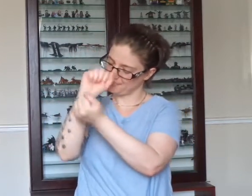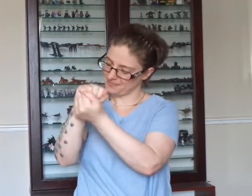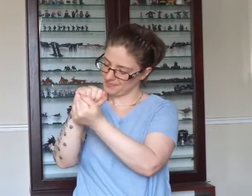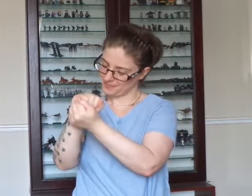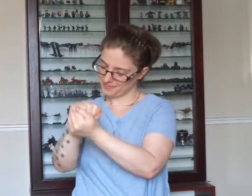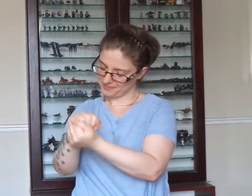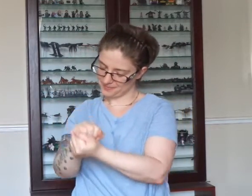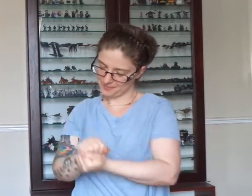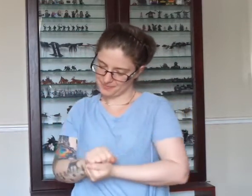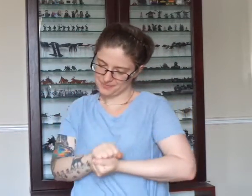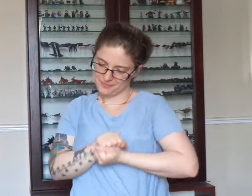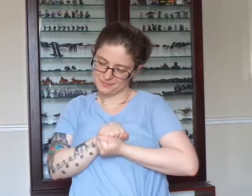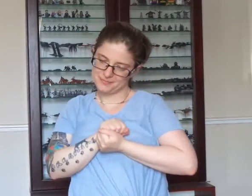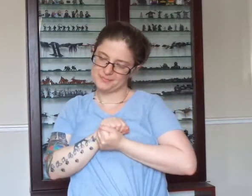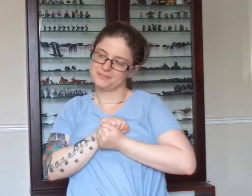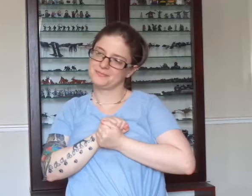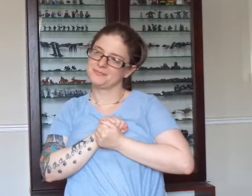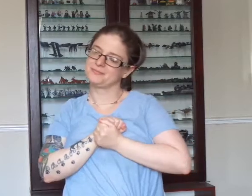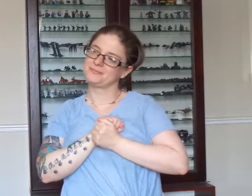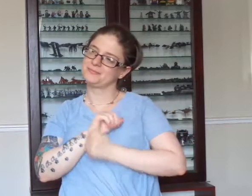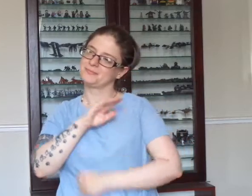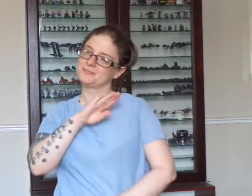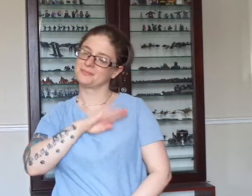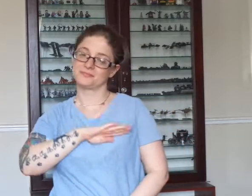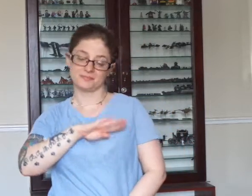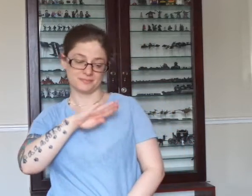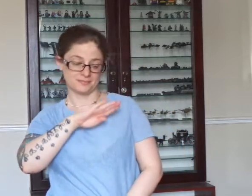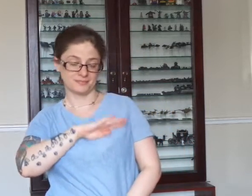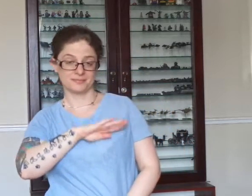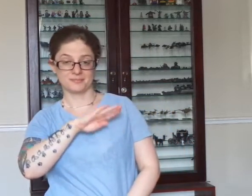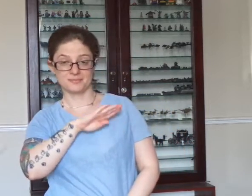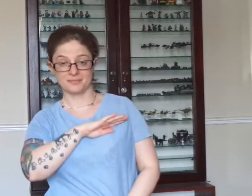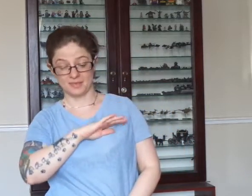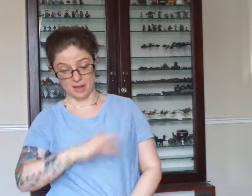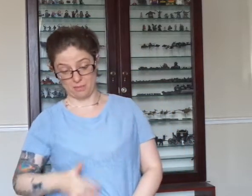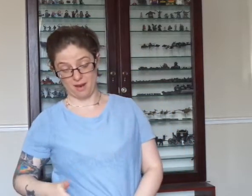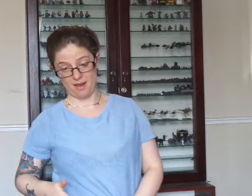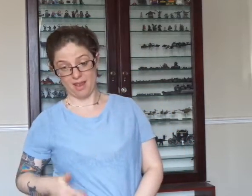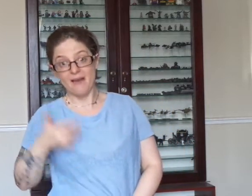I really don't know life at